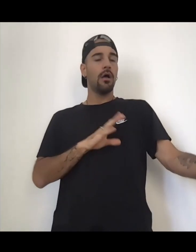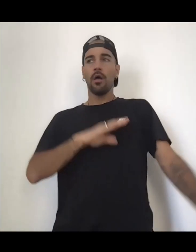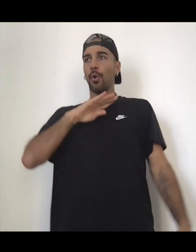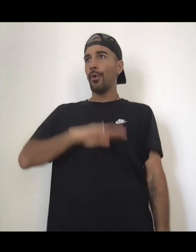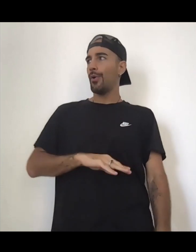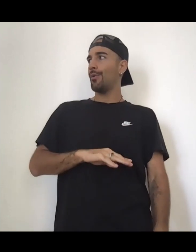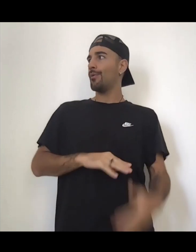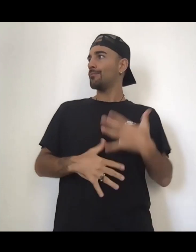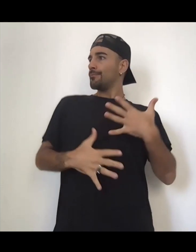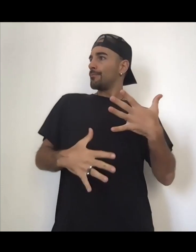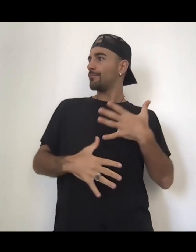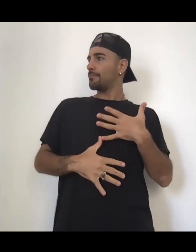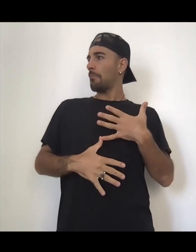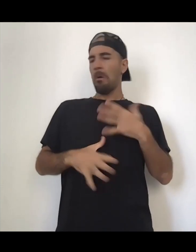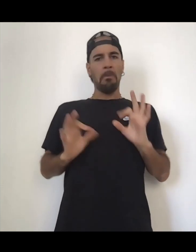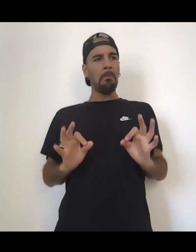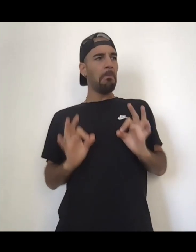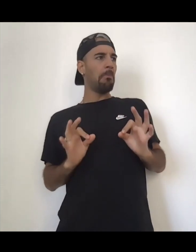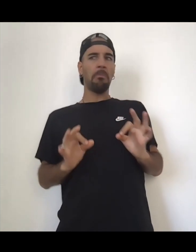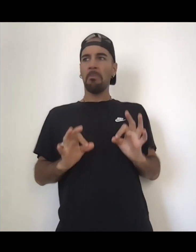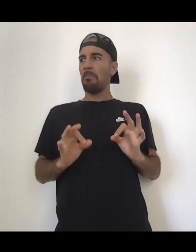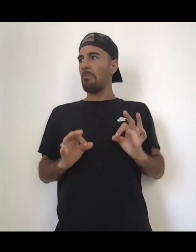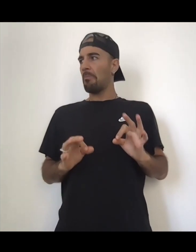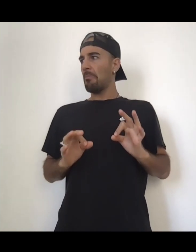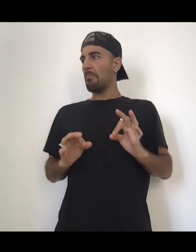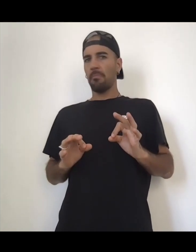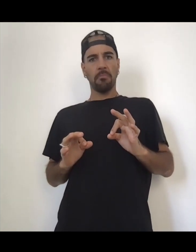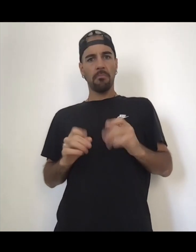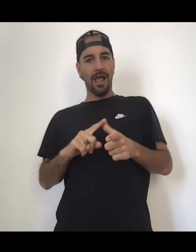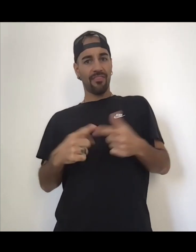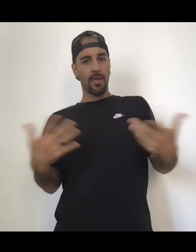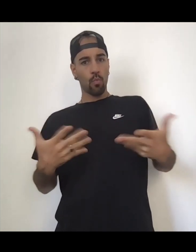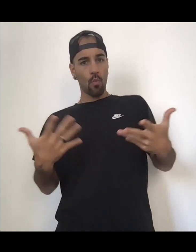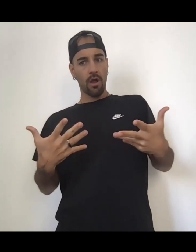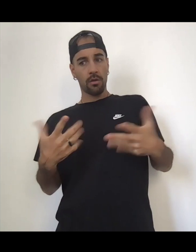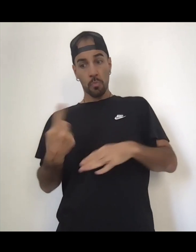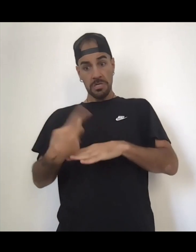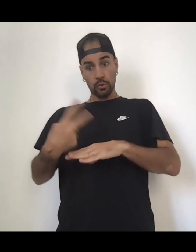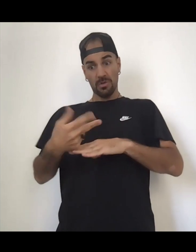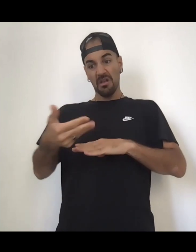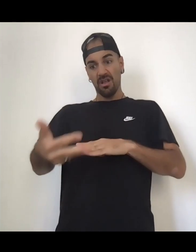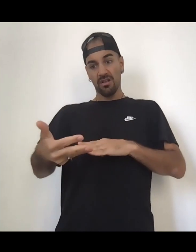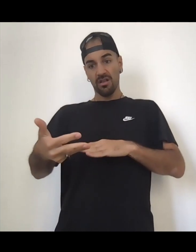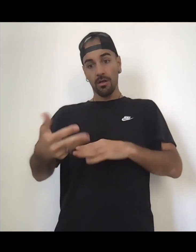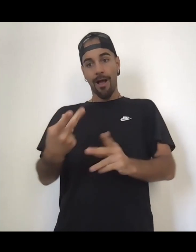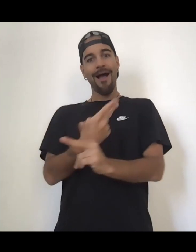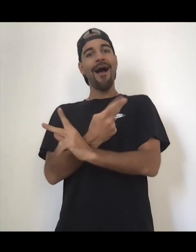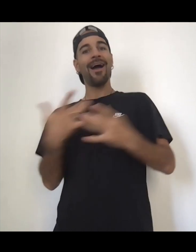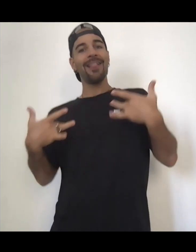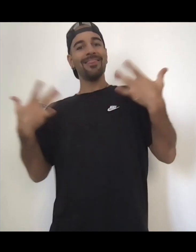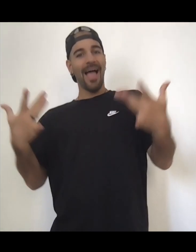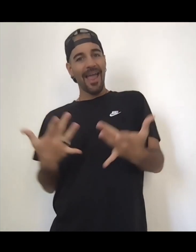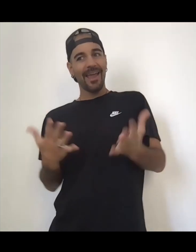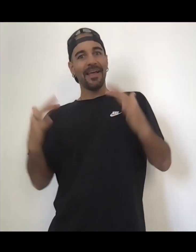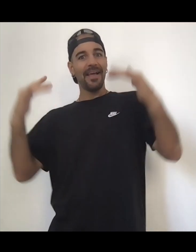shift and then within a day or two, you'll probably be just feeling lighter and better. So going through that, we then move into this Four of Wands